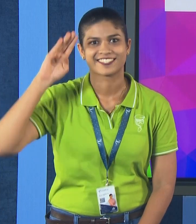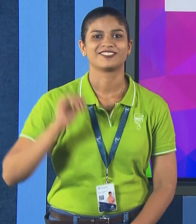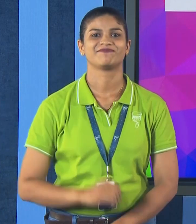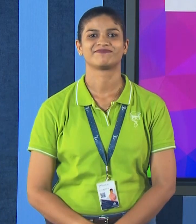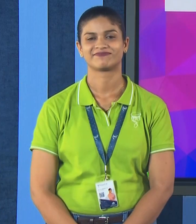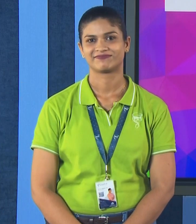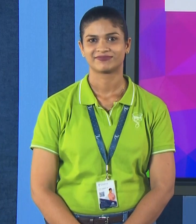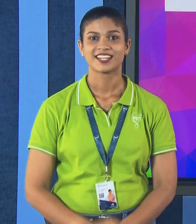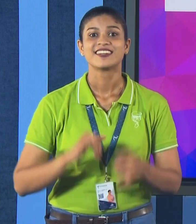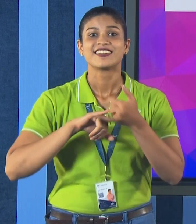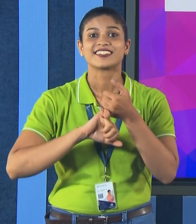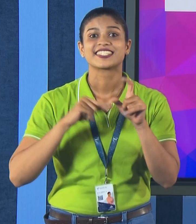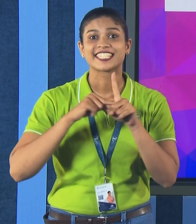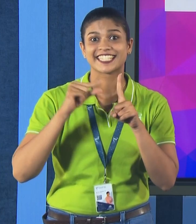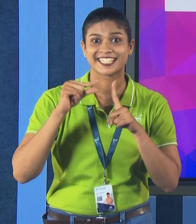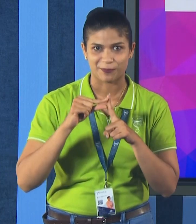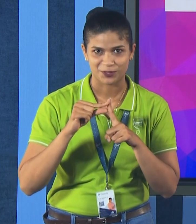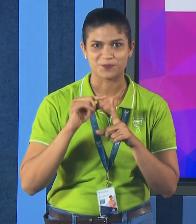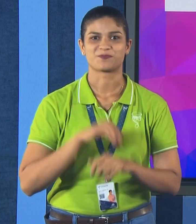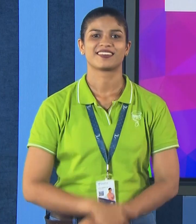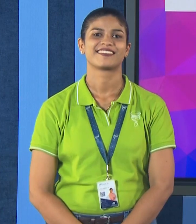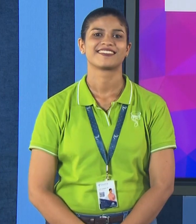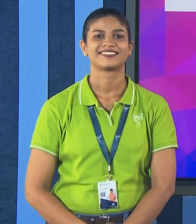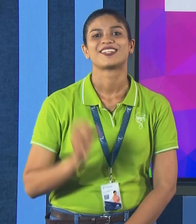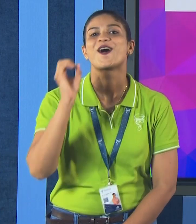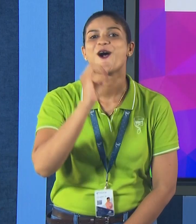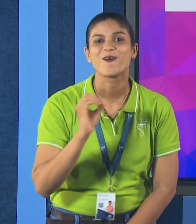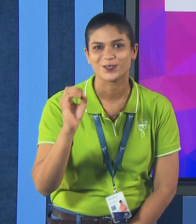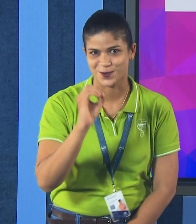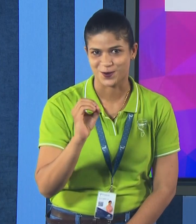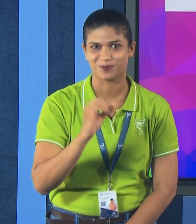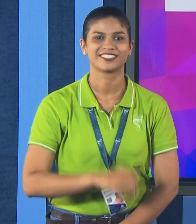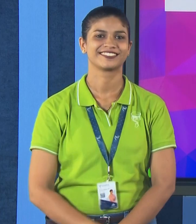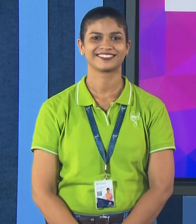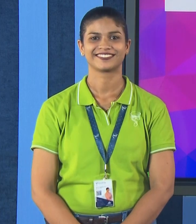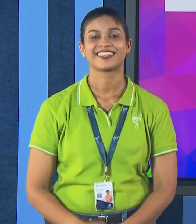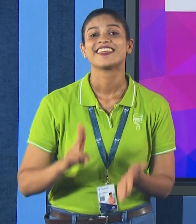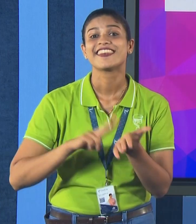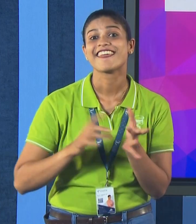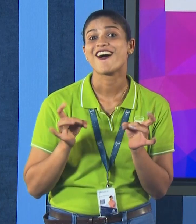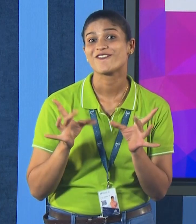September, October, November,